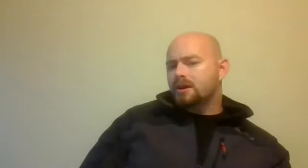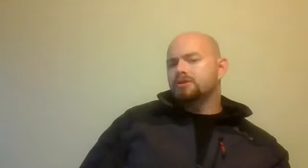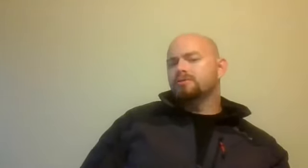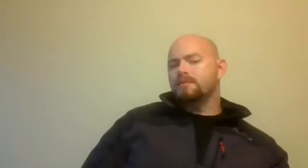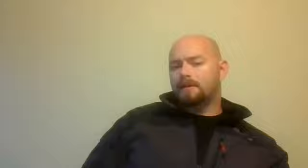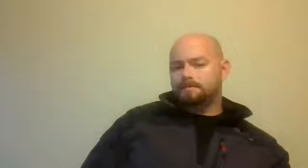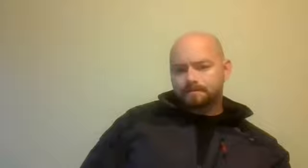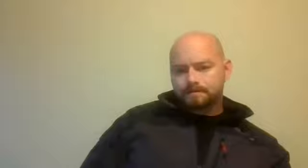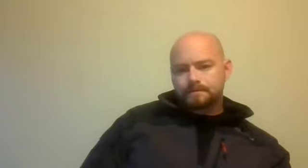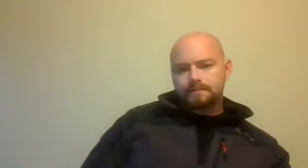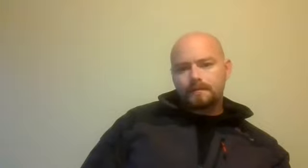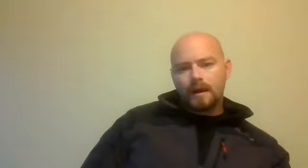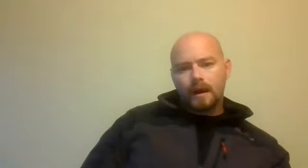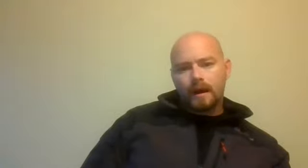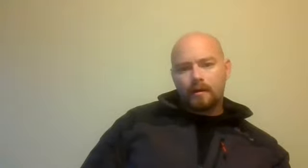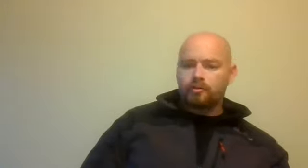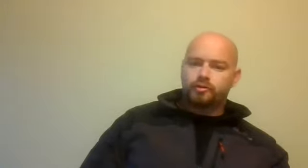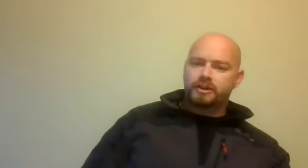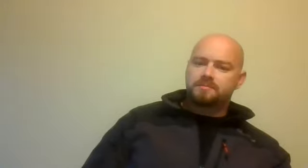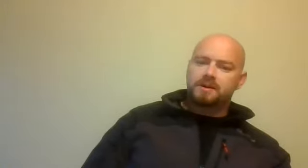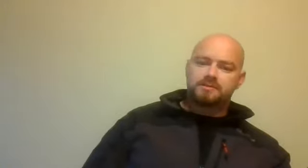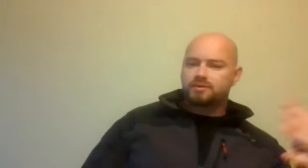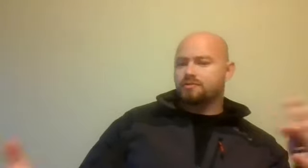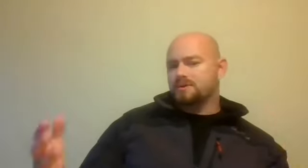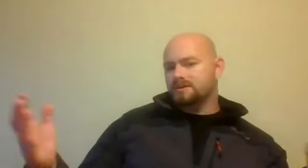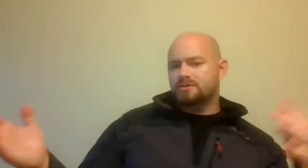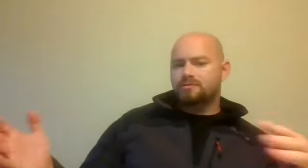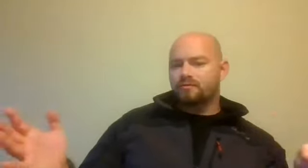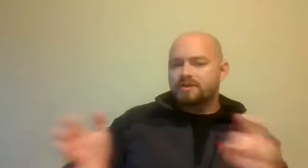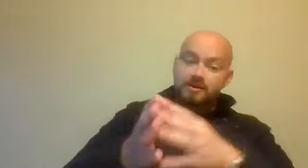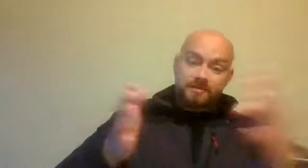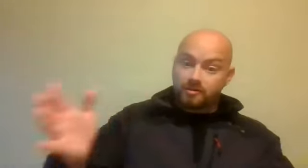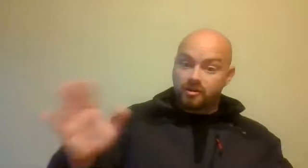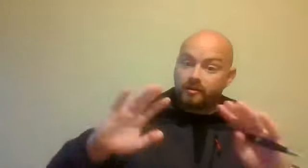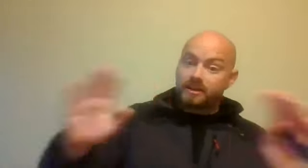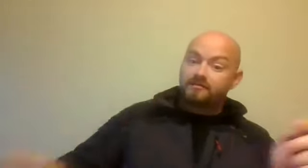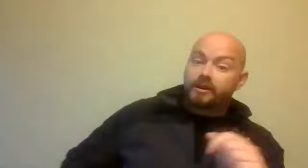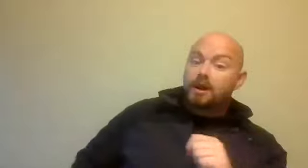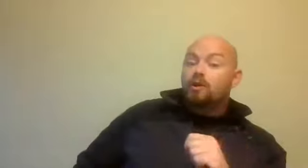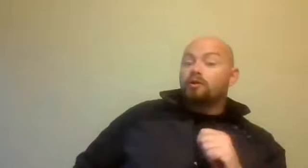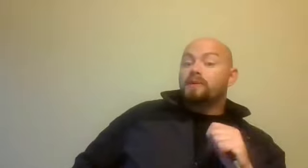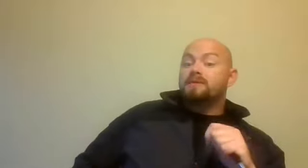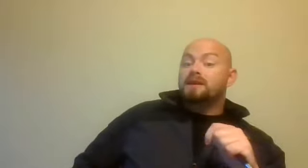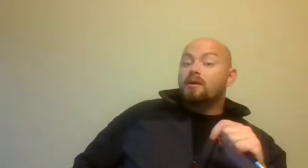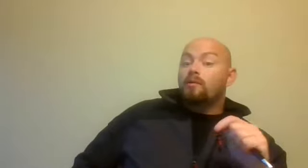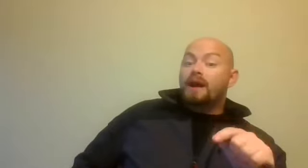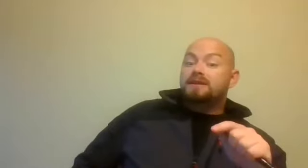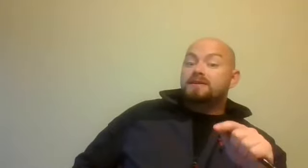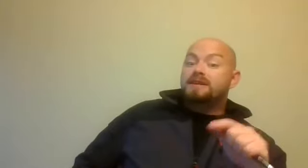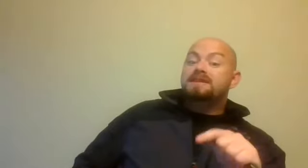continuity plan during this because it was just a business as usual risk because I'm so drawn out, and that's fine. Other people says, we actually, since